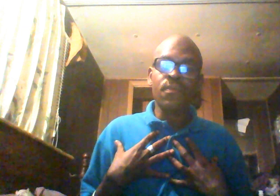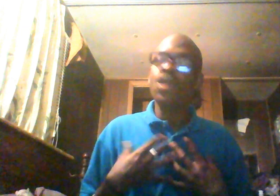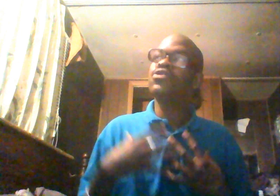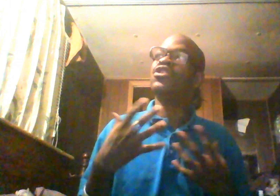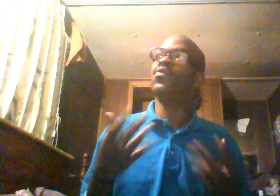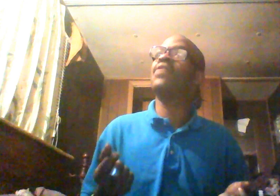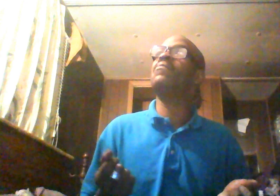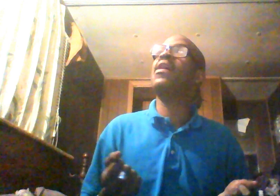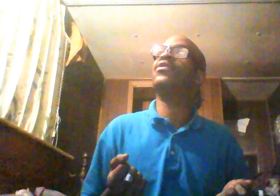So, she went after Michael.